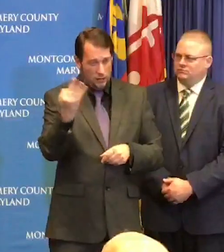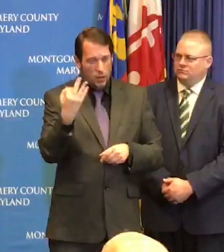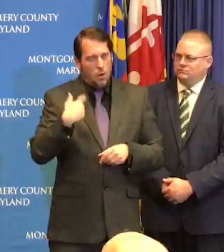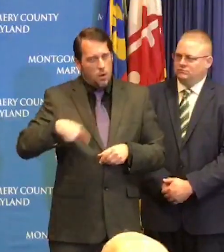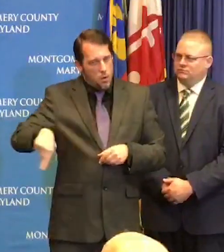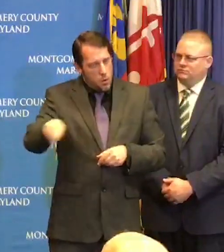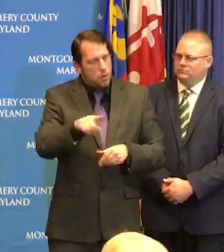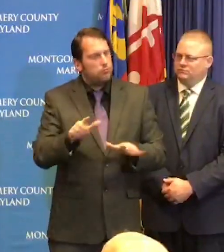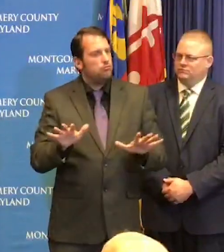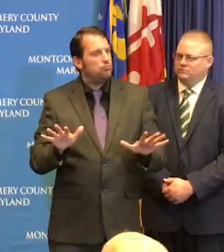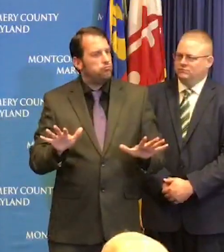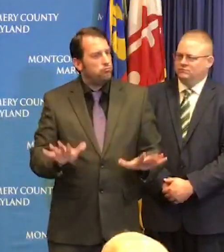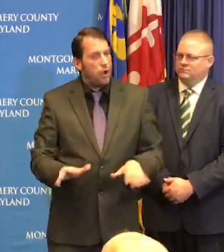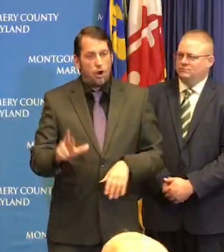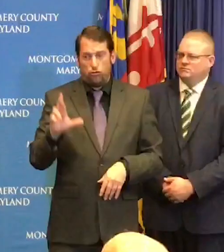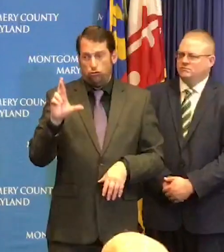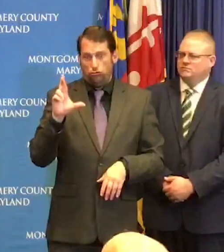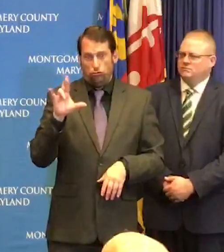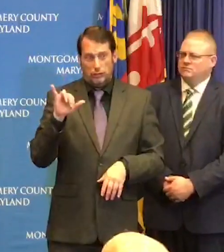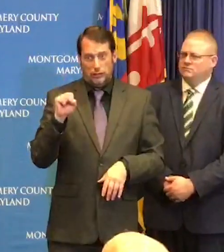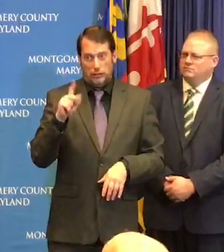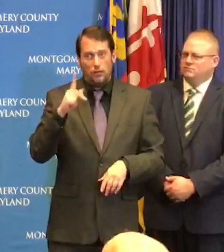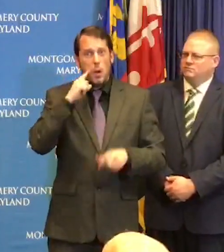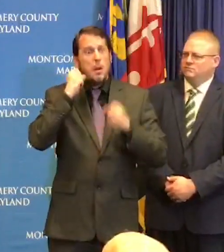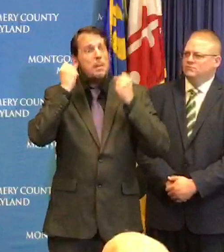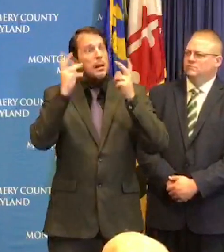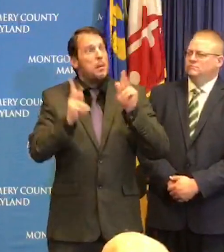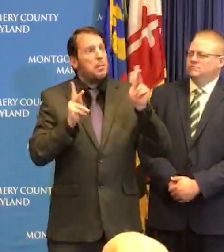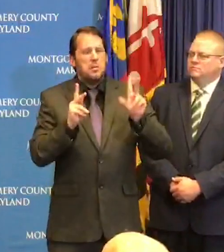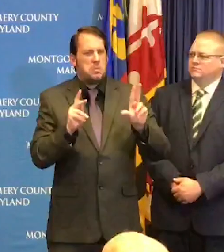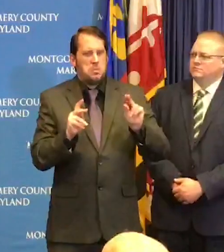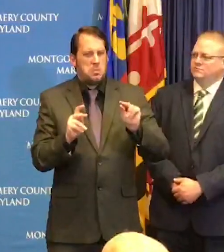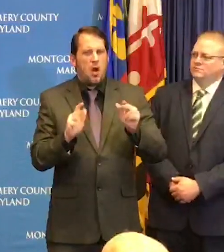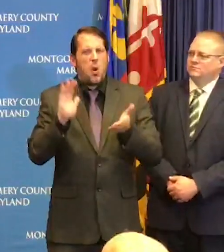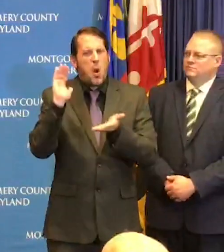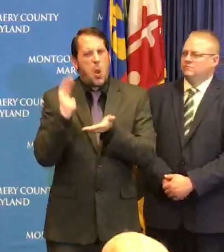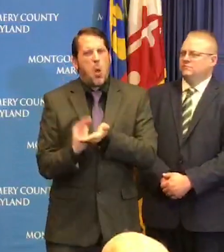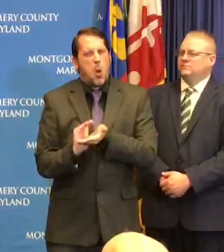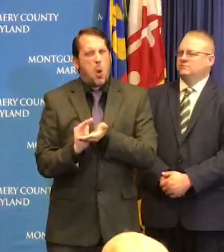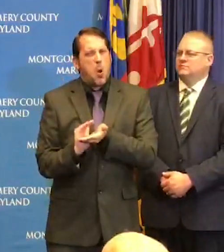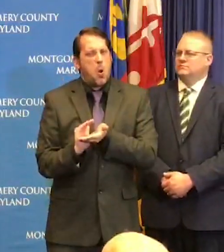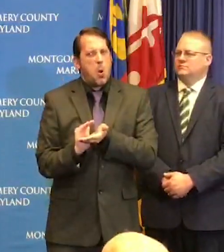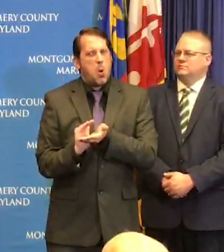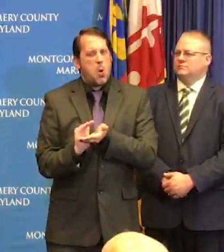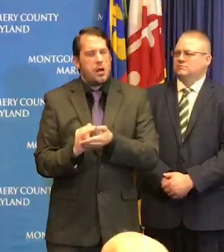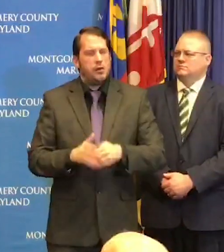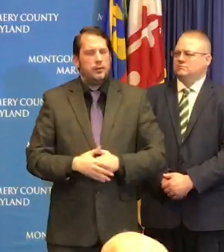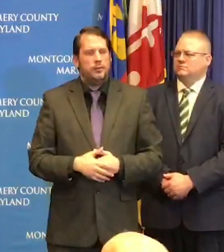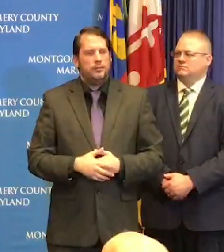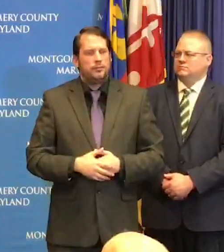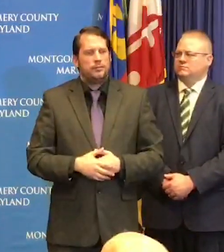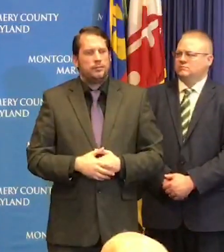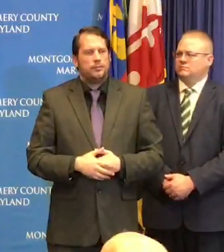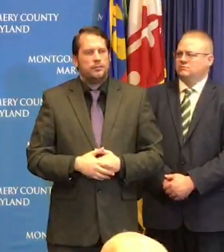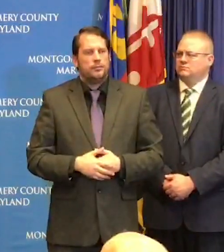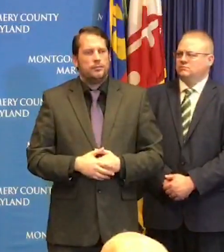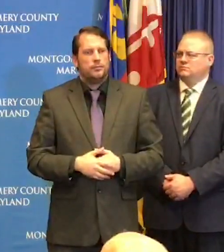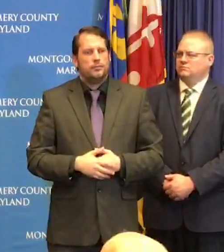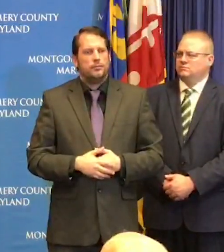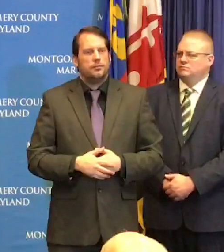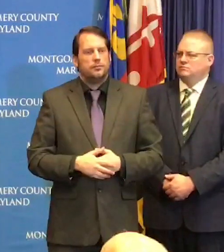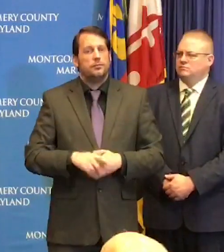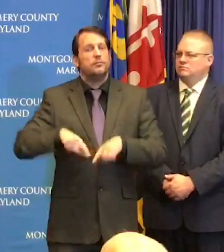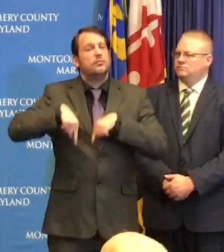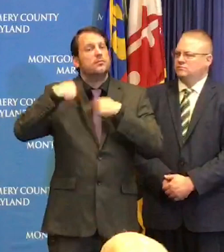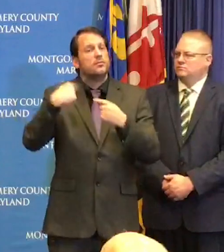overwhelming majority of the population still remains low and these actions that have been put into place are extra precautionary